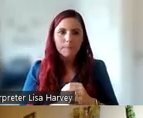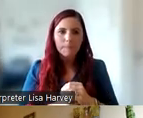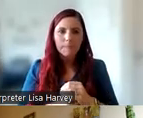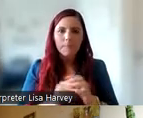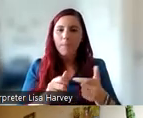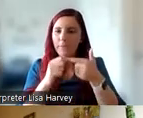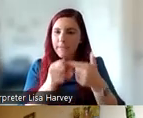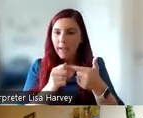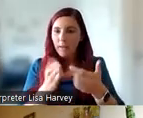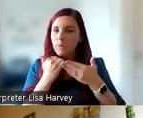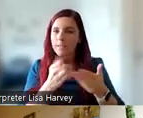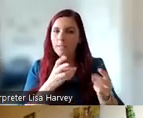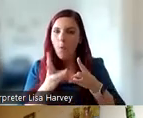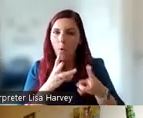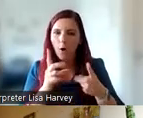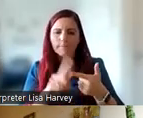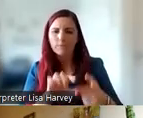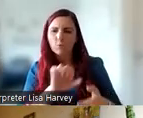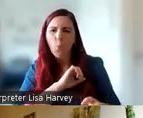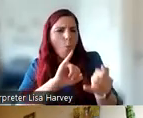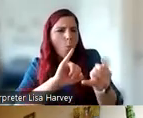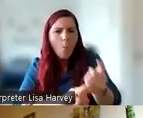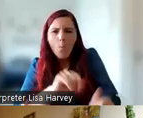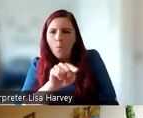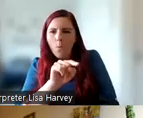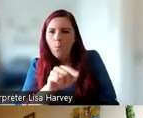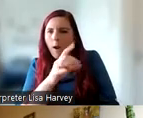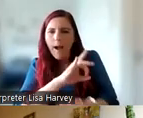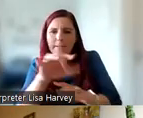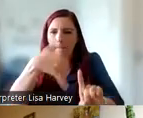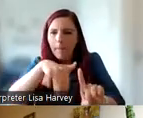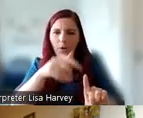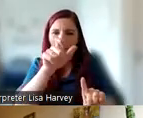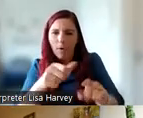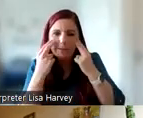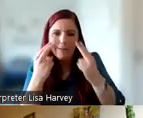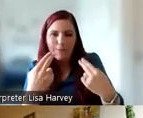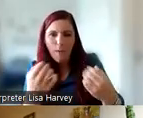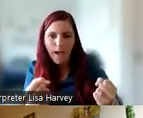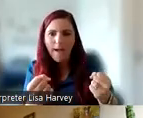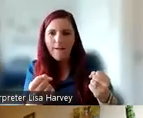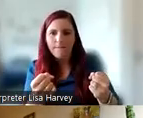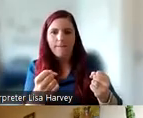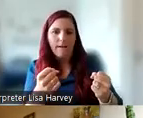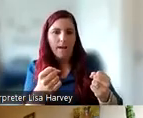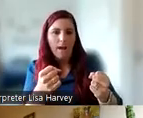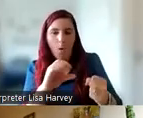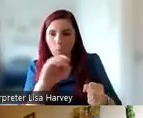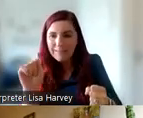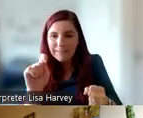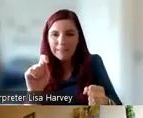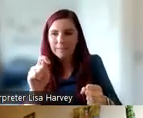With the support worker, we weren't really sure exactly what background they should have. Should they be a diabetes nurse or maybe an occupational therapist?